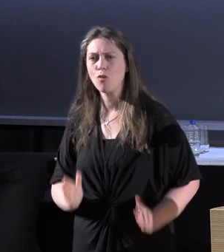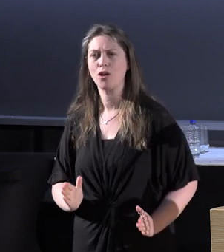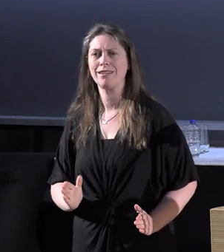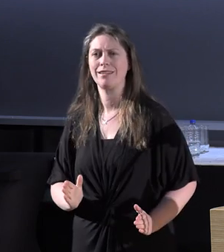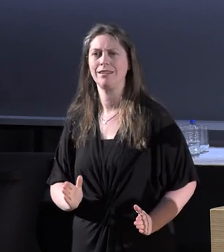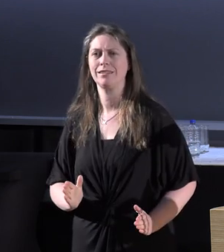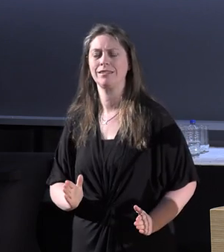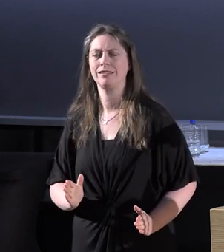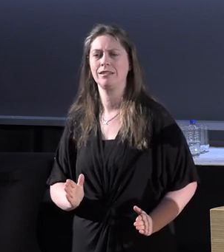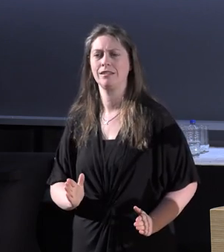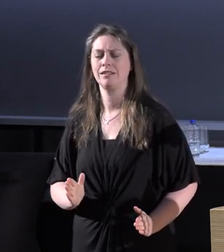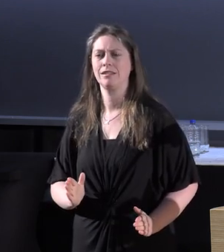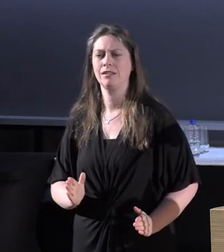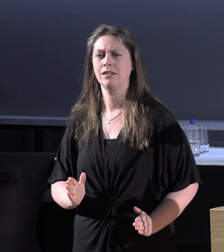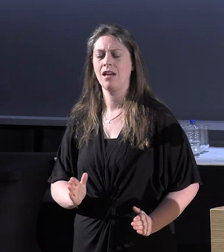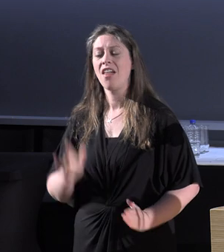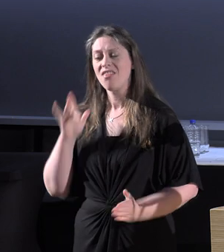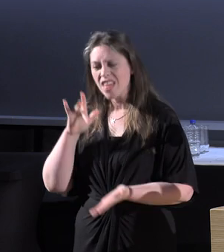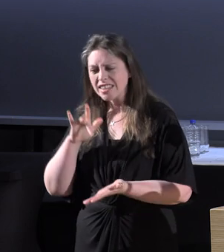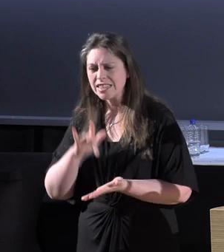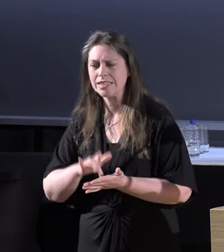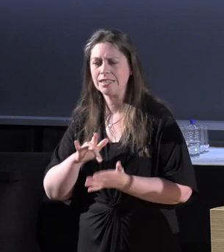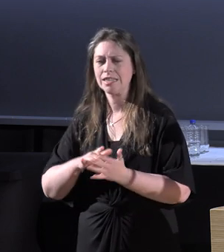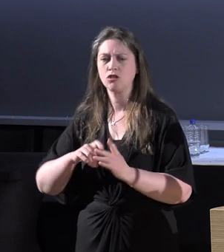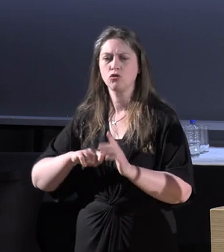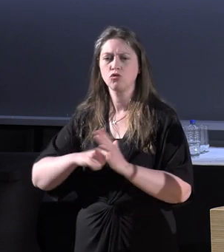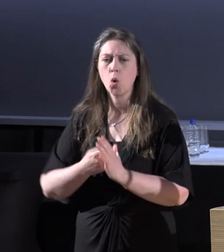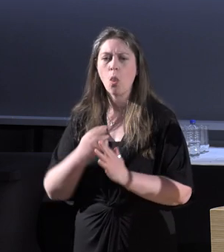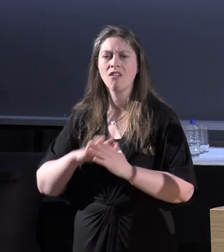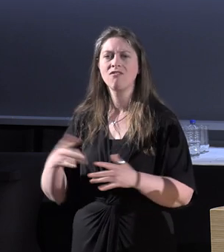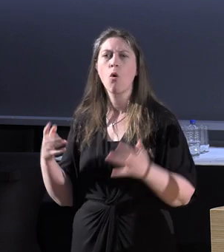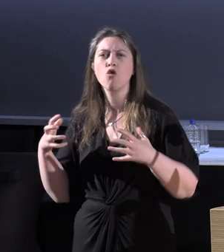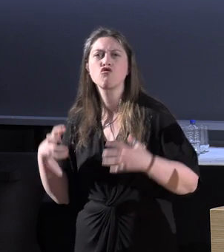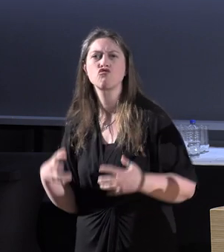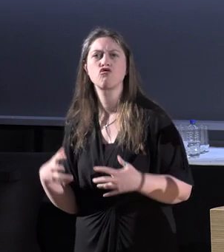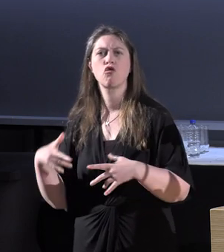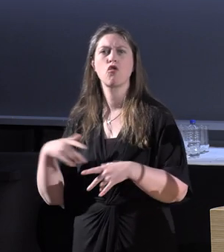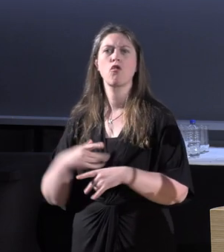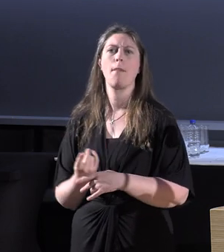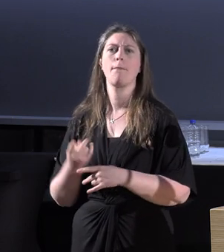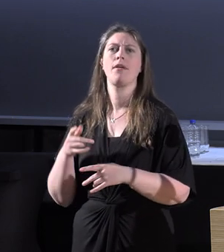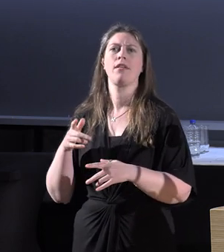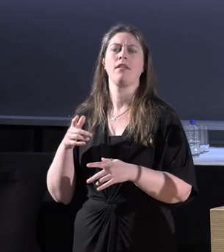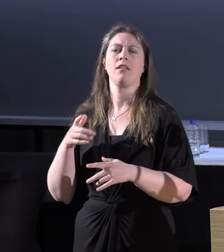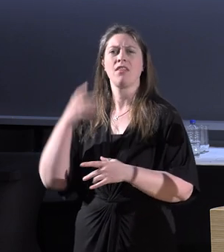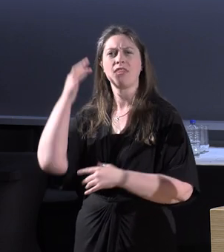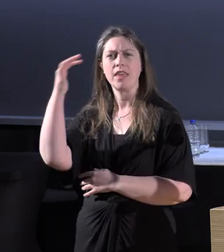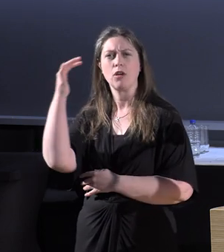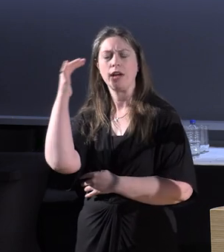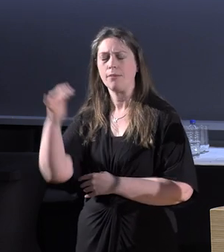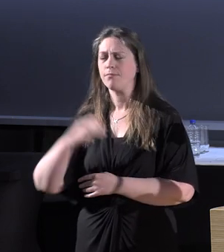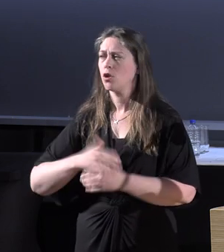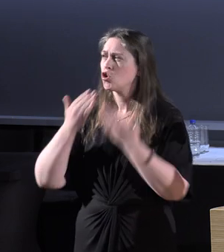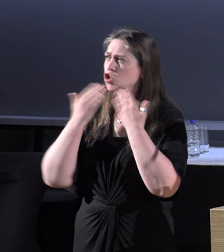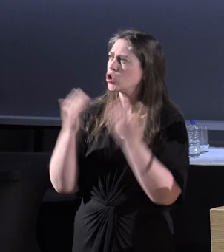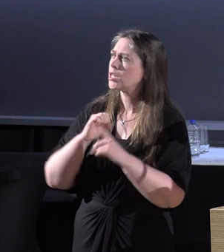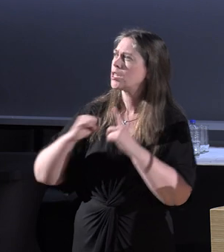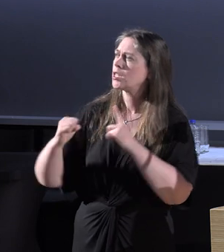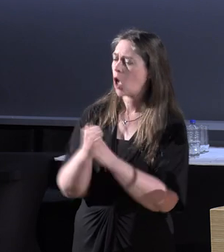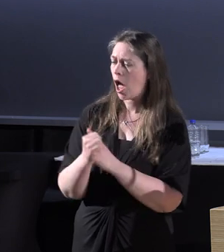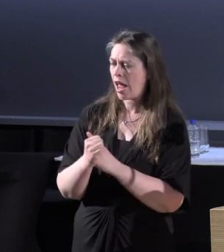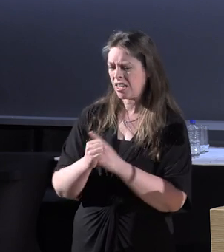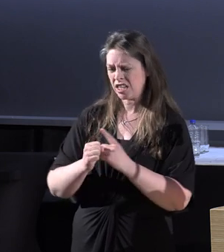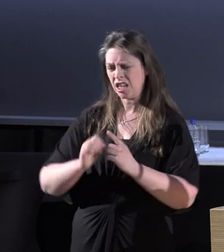is a central tool to crip theory that shows us how society reproduces disability